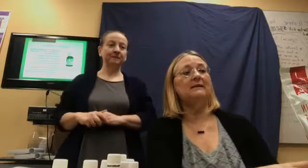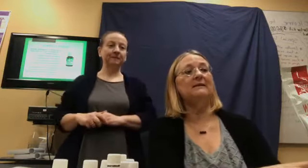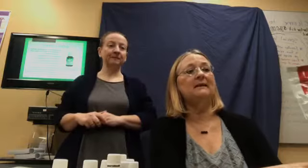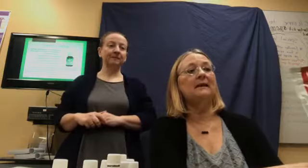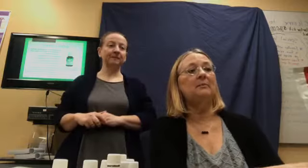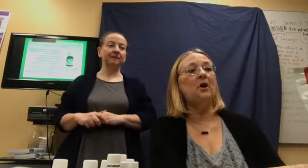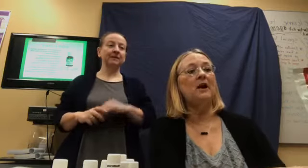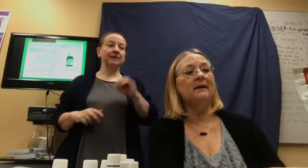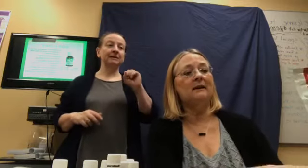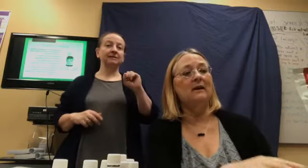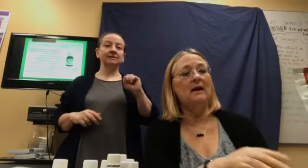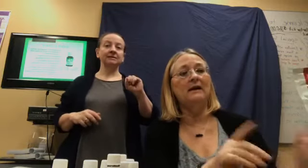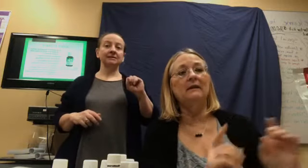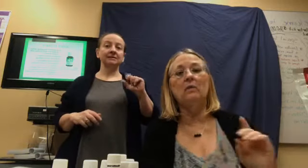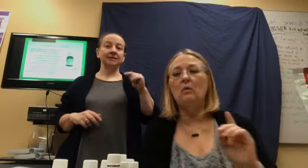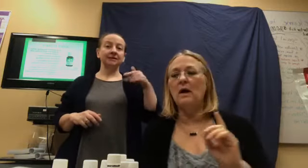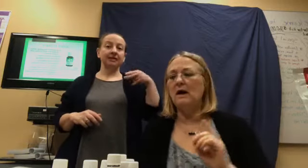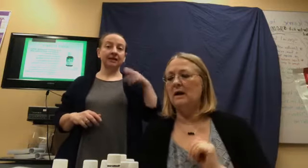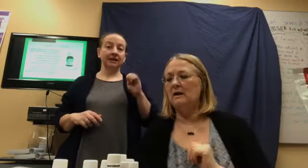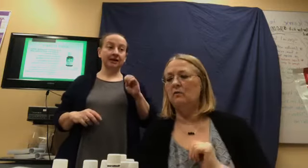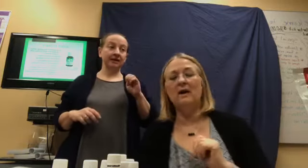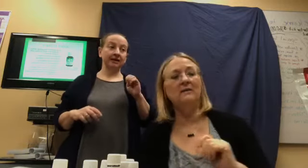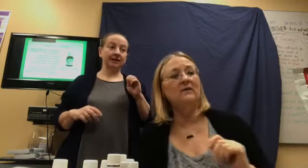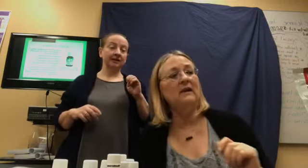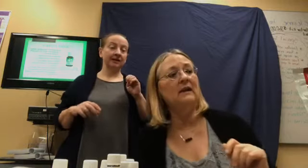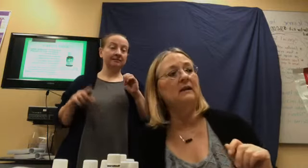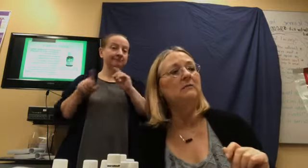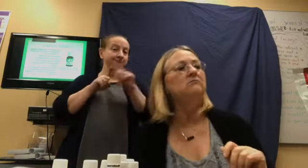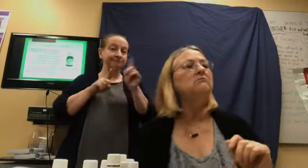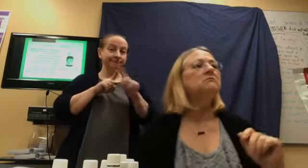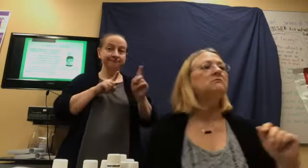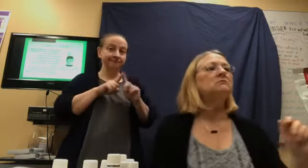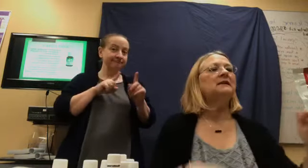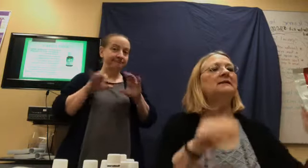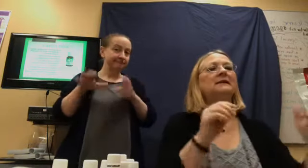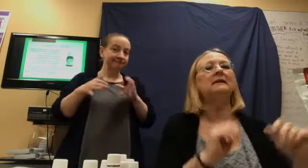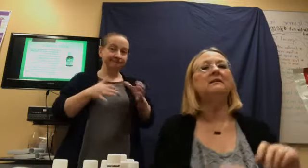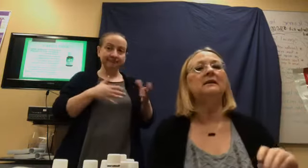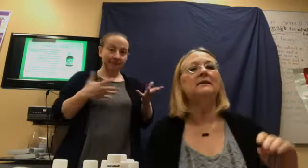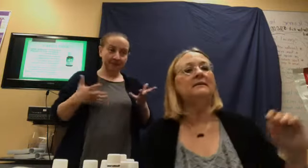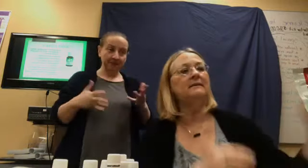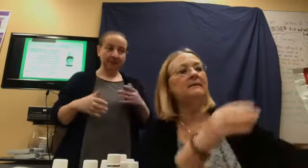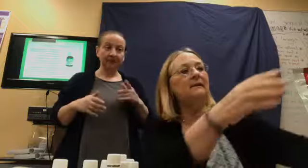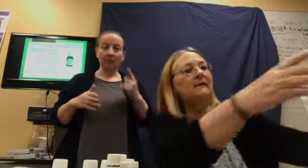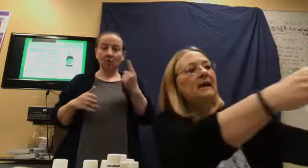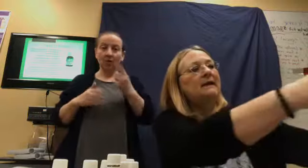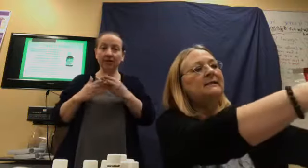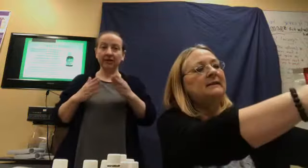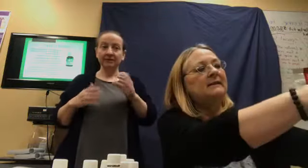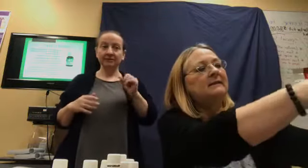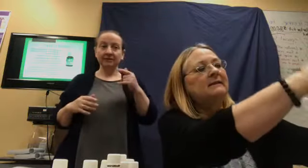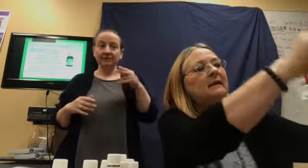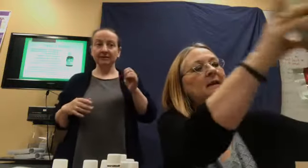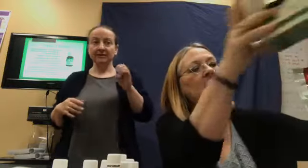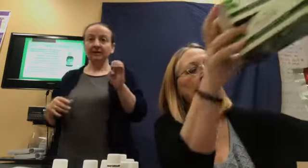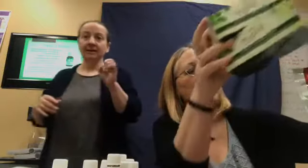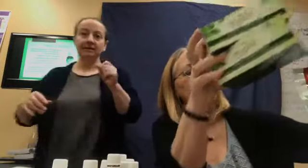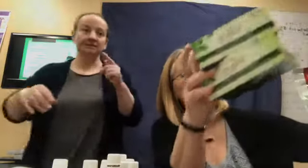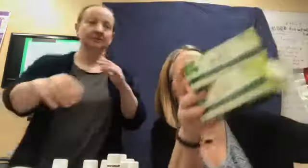the Sleek product line, uh, one thing, let's see, this Sleek Essence. I did